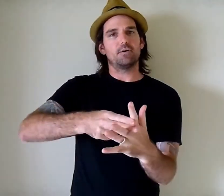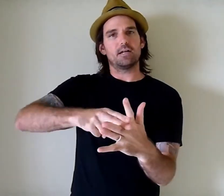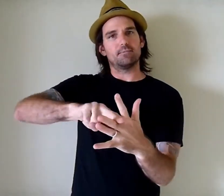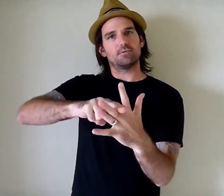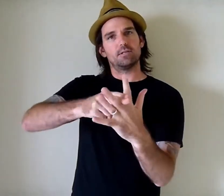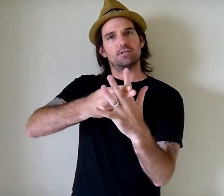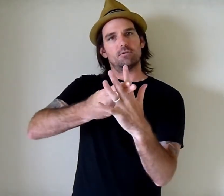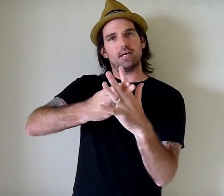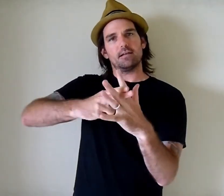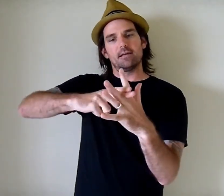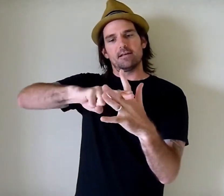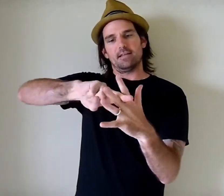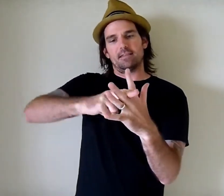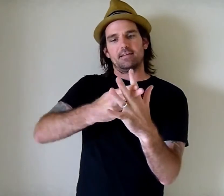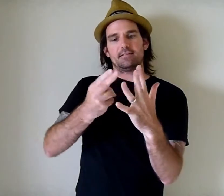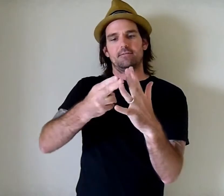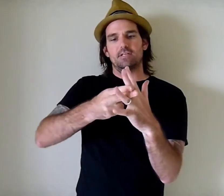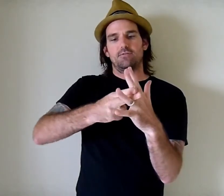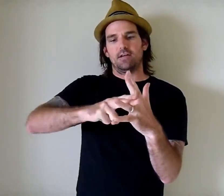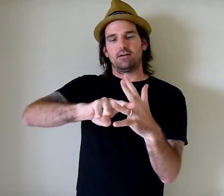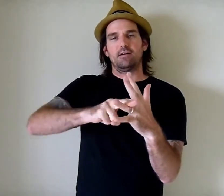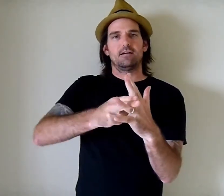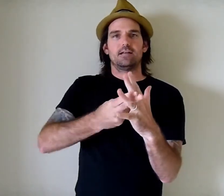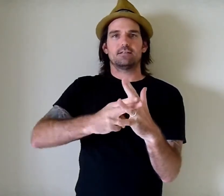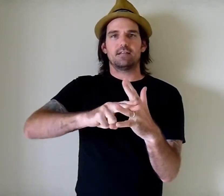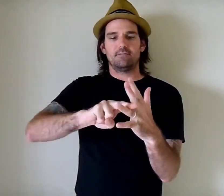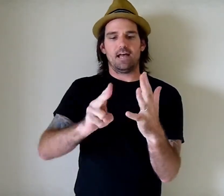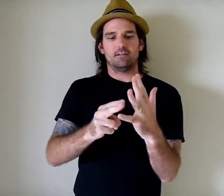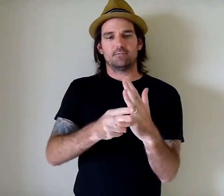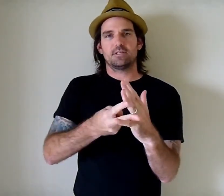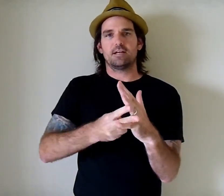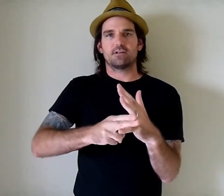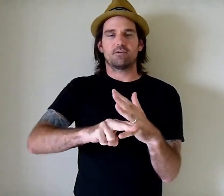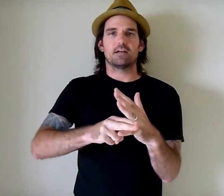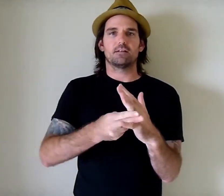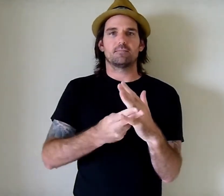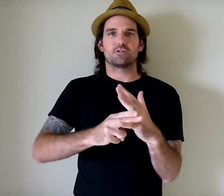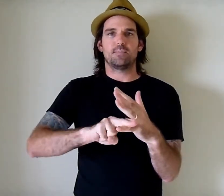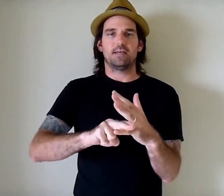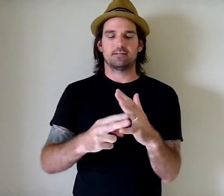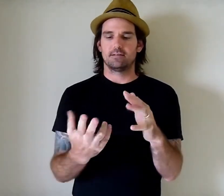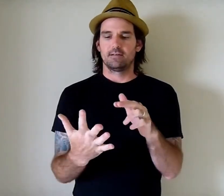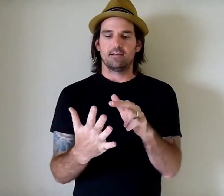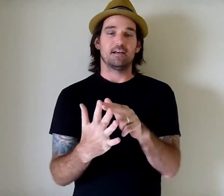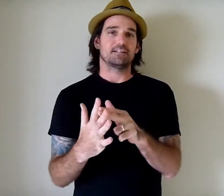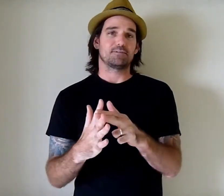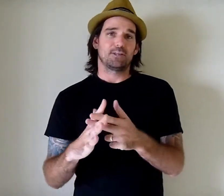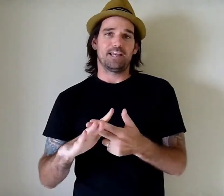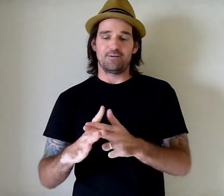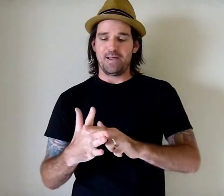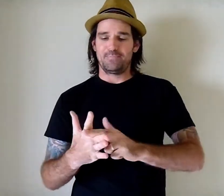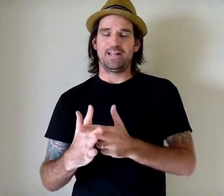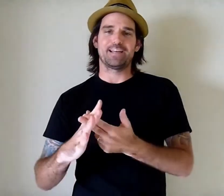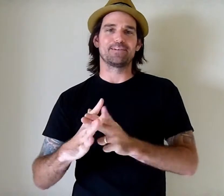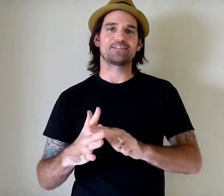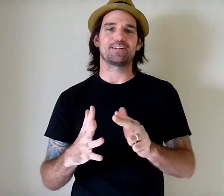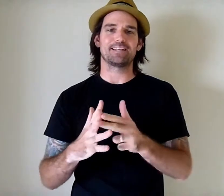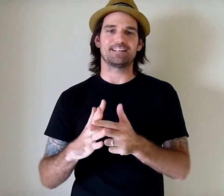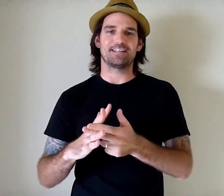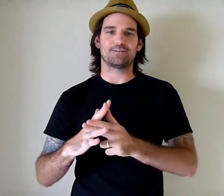put it in between the joint like this of each finger and just give that one massage. You create a little more space. It doesn't really help playing much, but it does